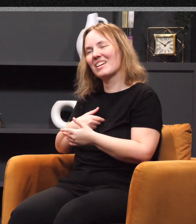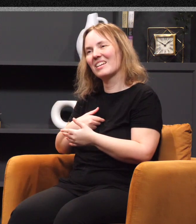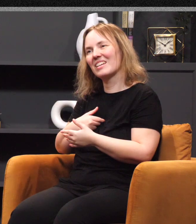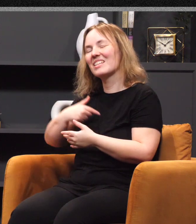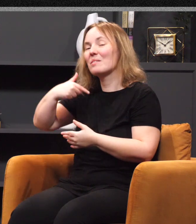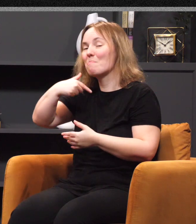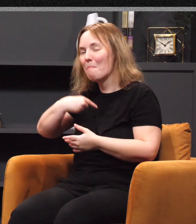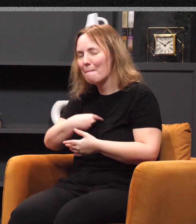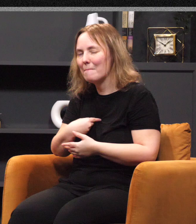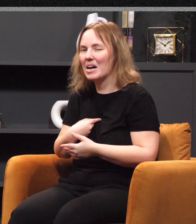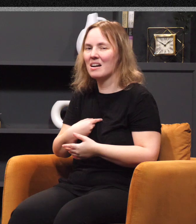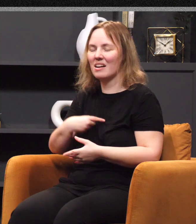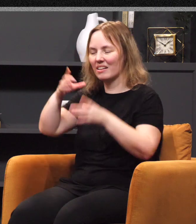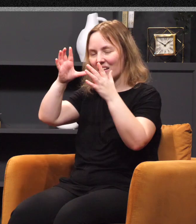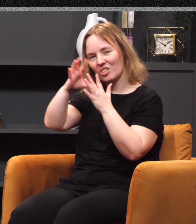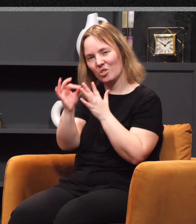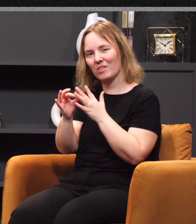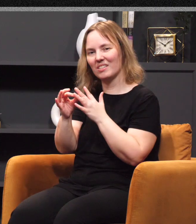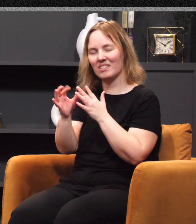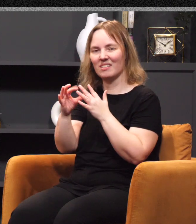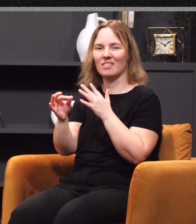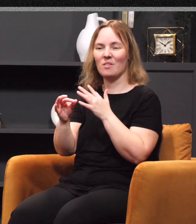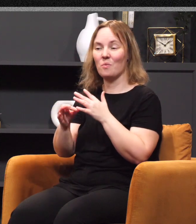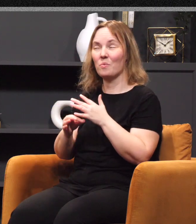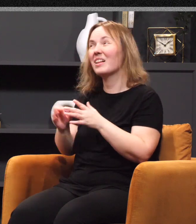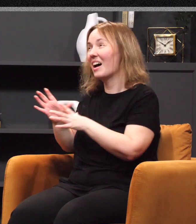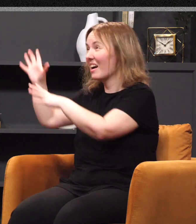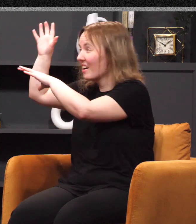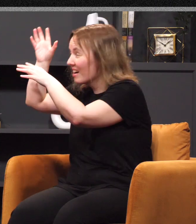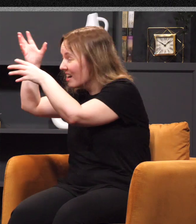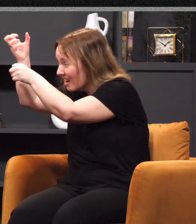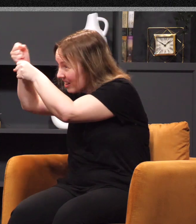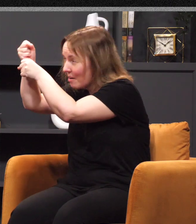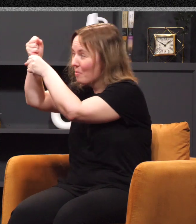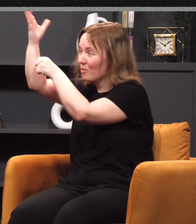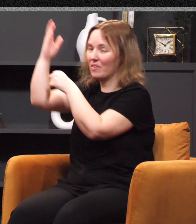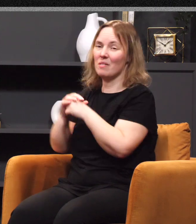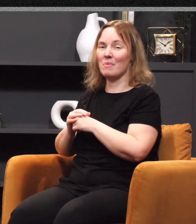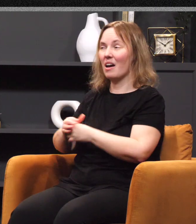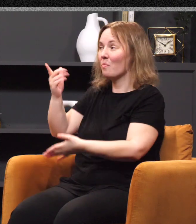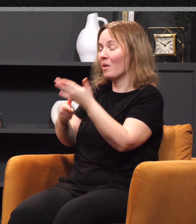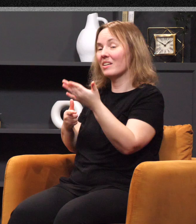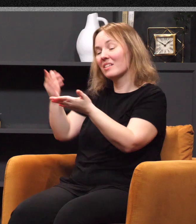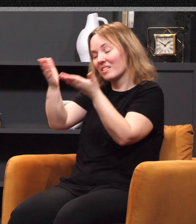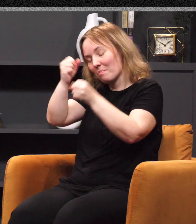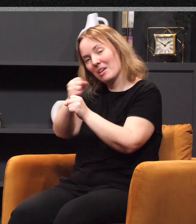choice. Will I grab hold of him and will I grab hold of what he has made available to